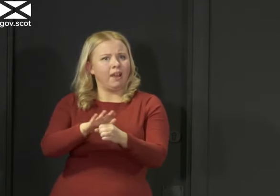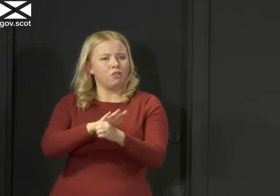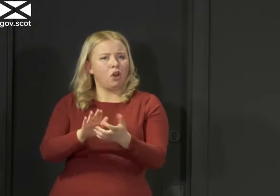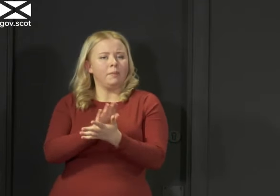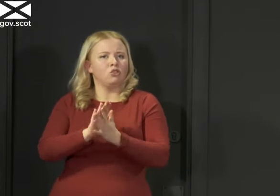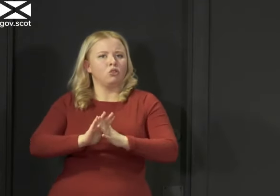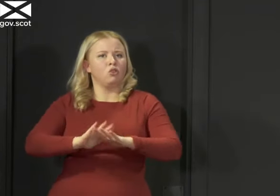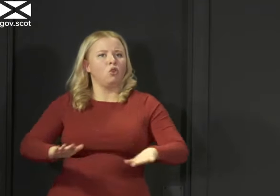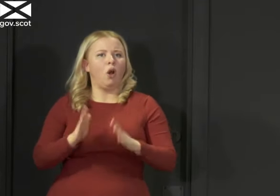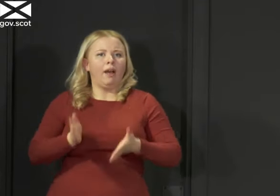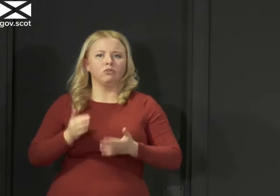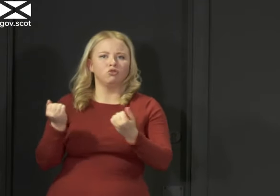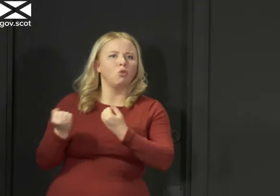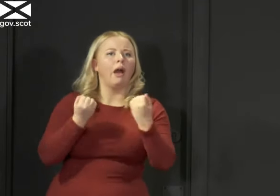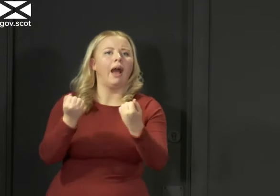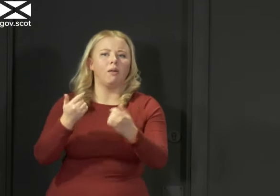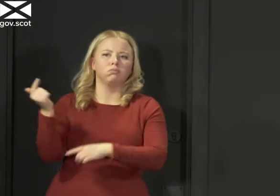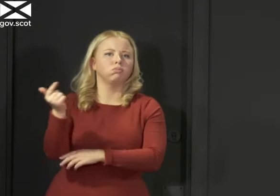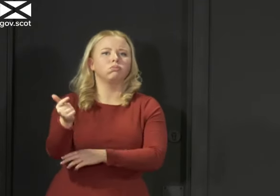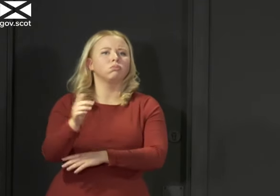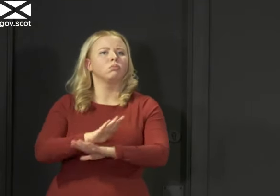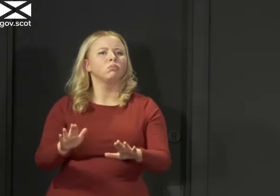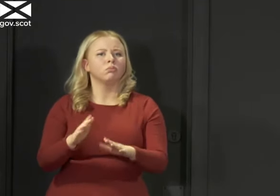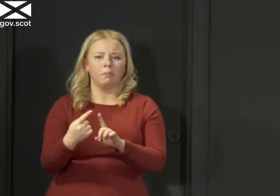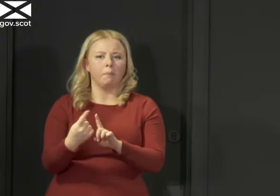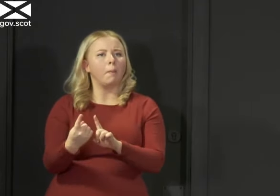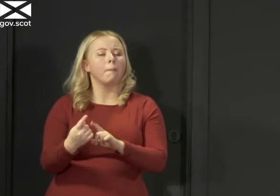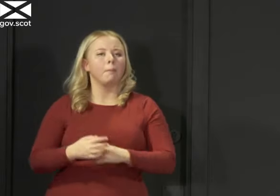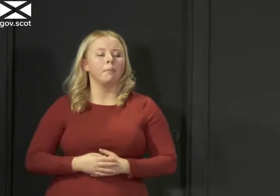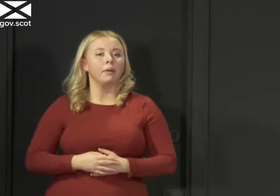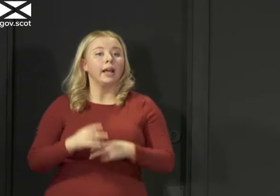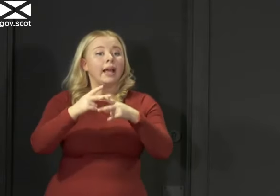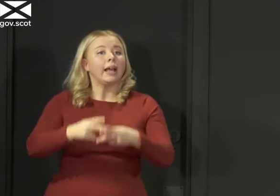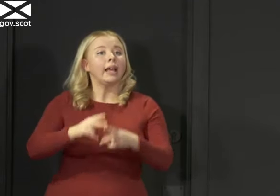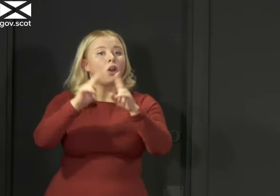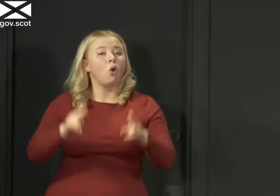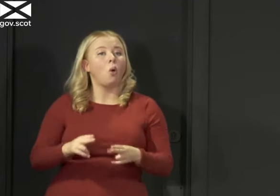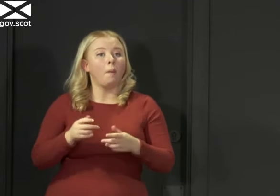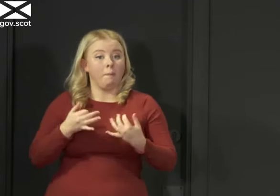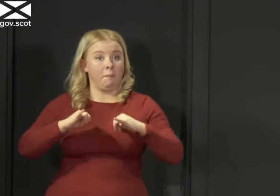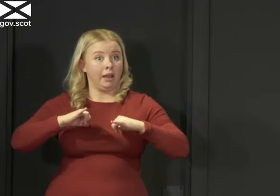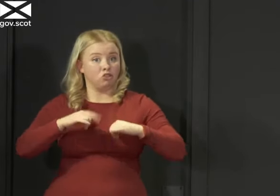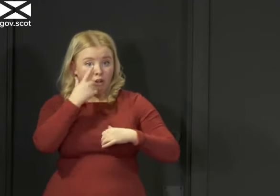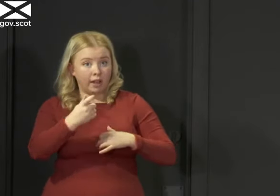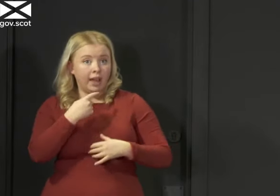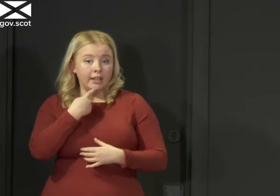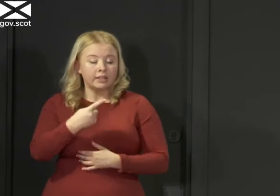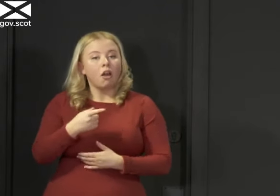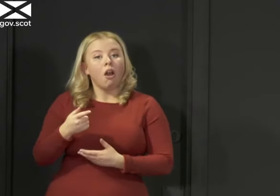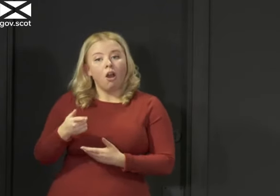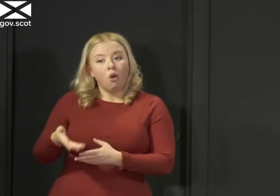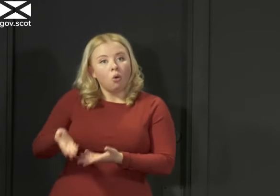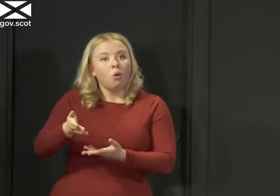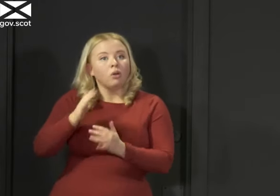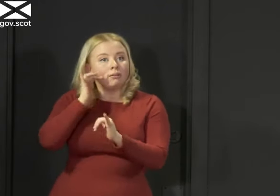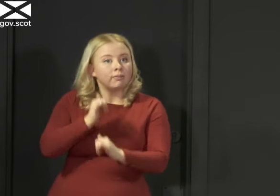drive or travel long distances. Care home managers can put symptomatic staff forward for testing. And let me stress, there should